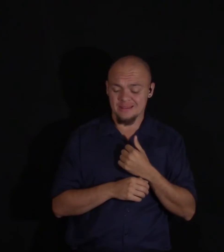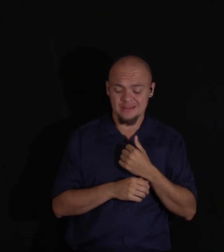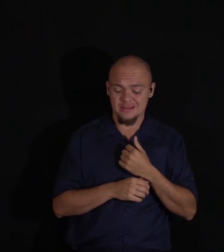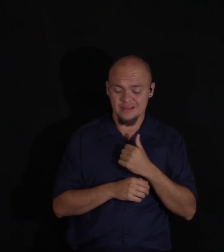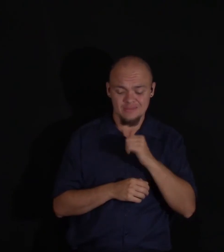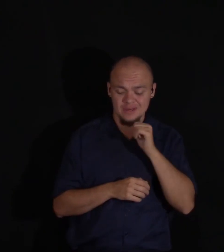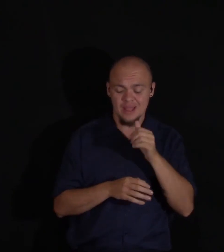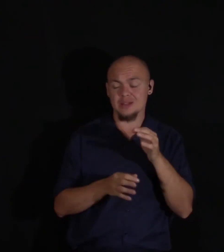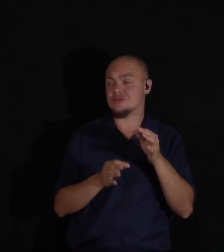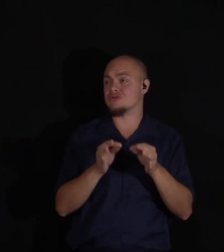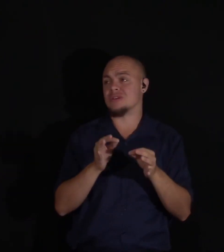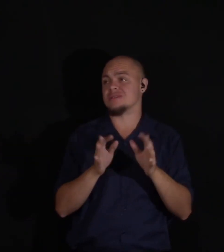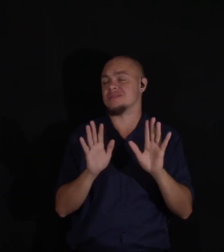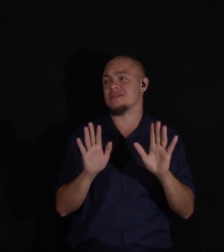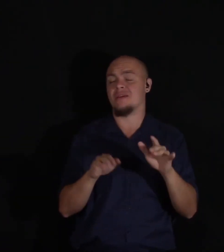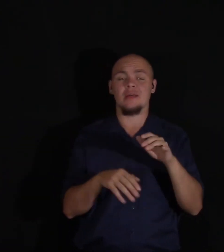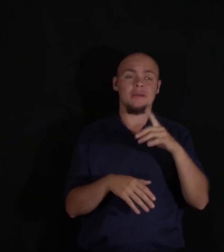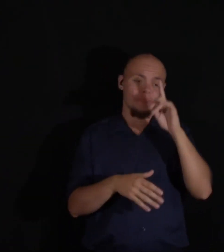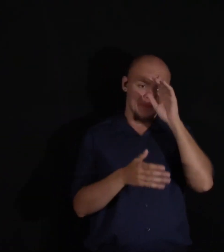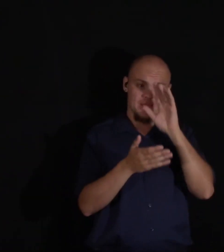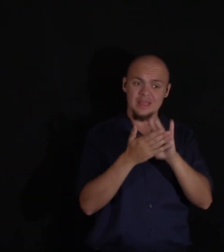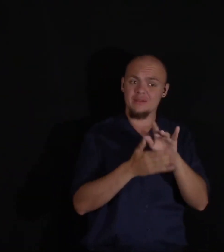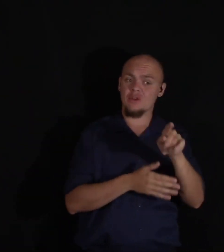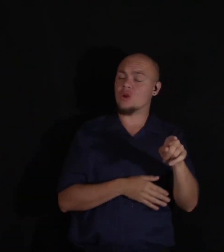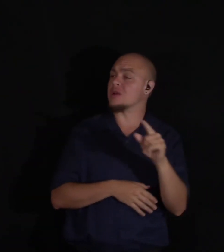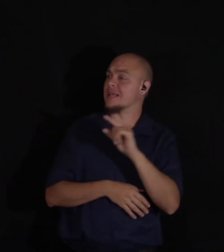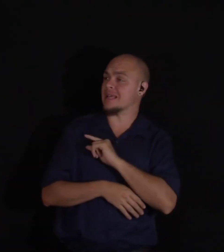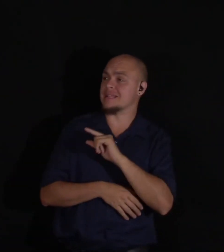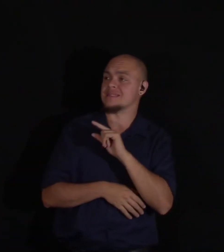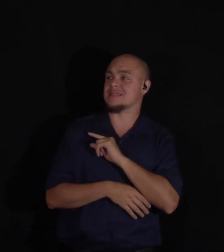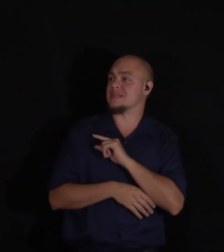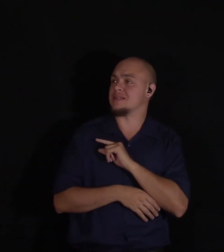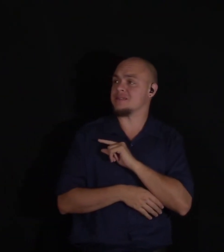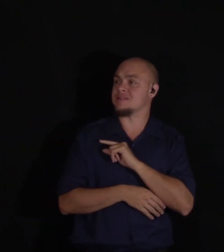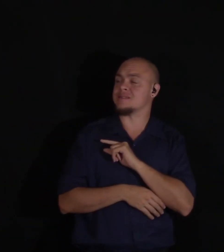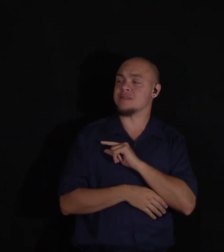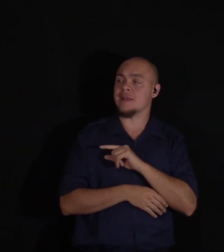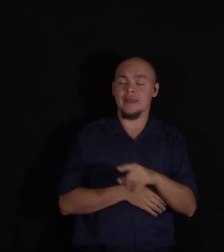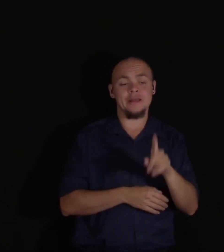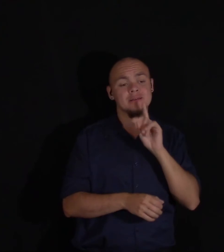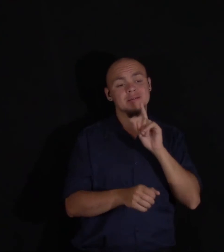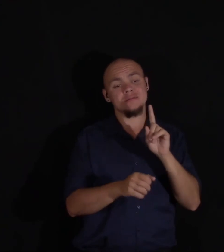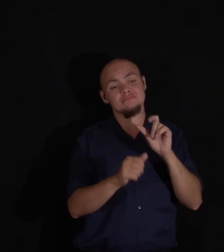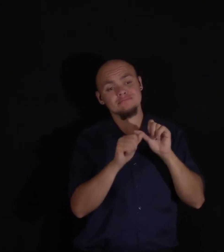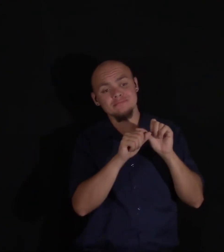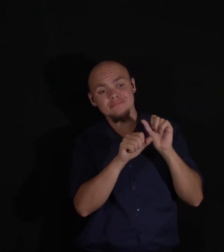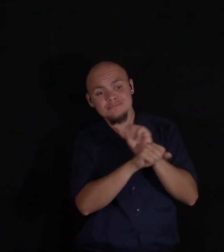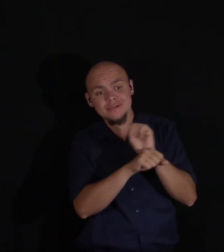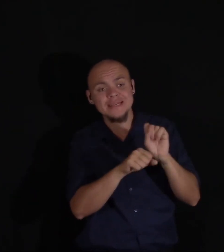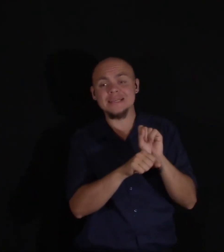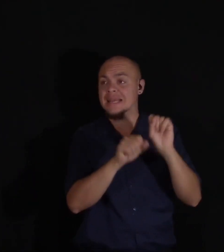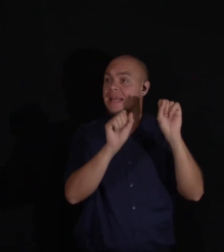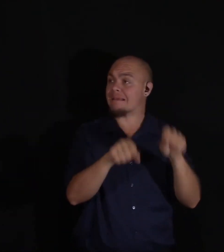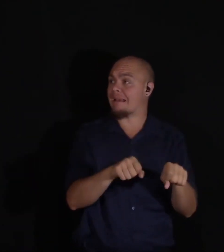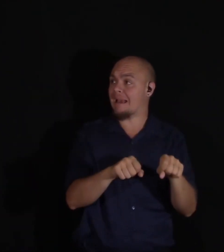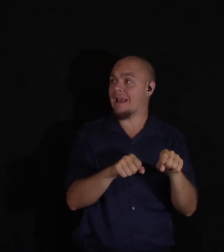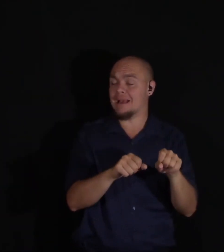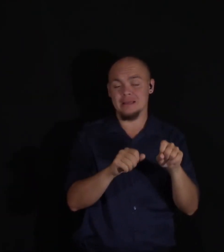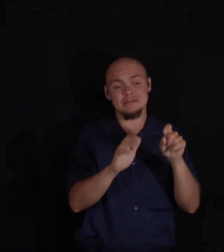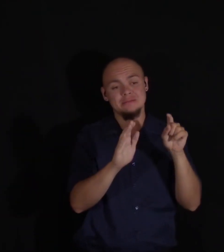Everybody believed that poor girl to be guilty. And if she could have committed the crime for which she suffered, assuredly she would have been the most